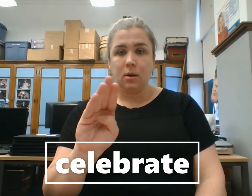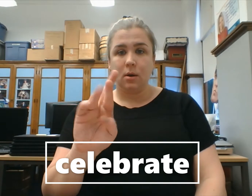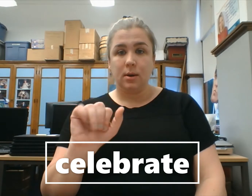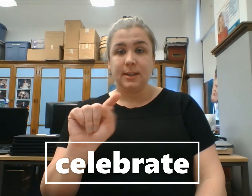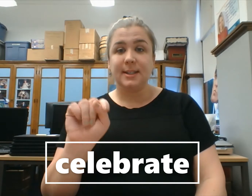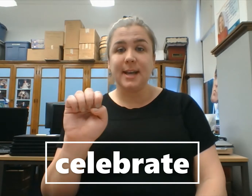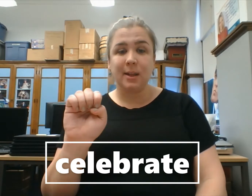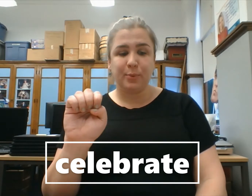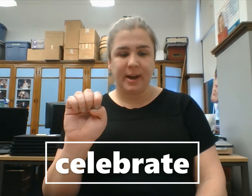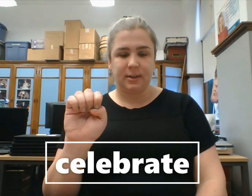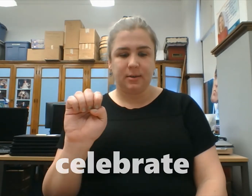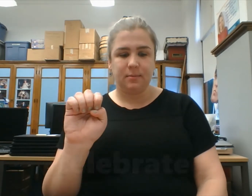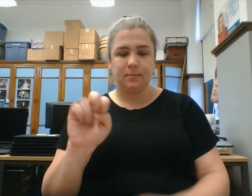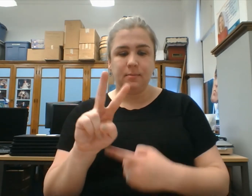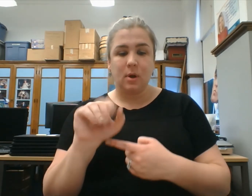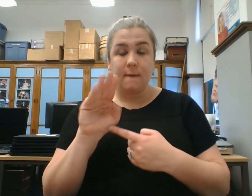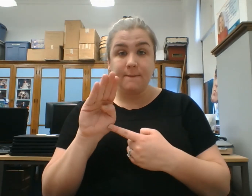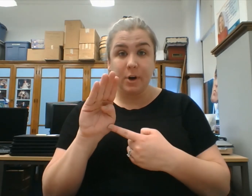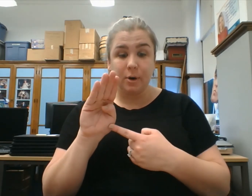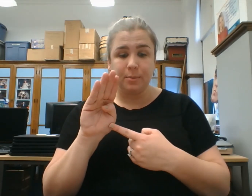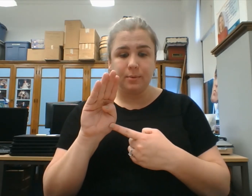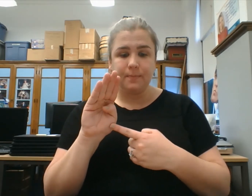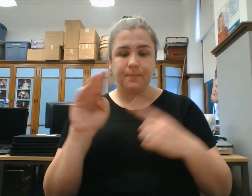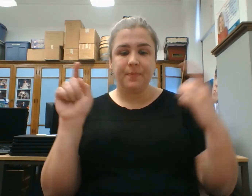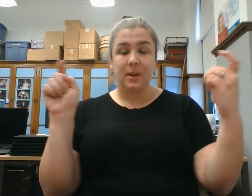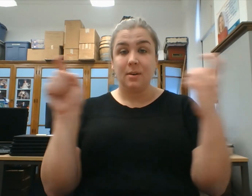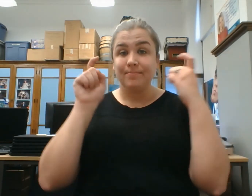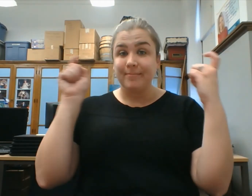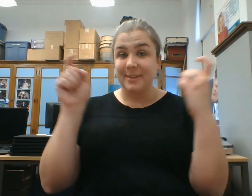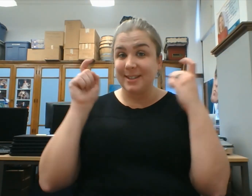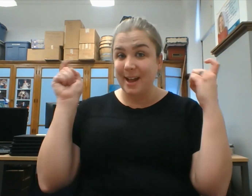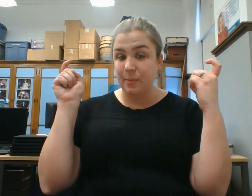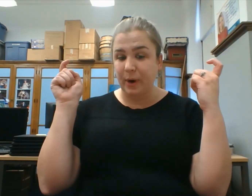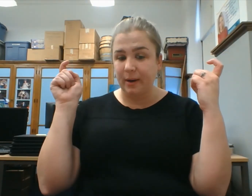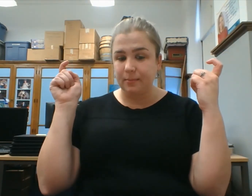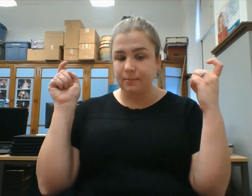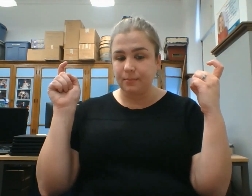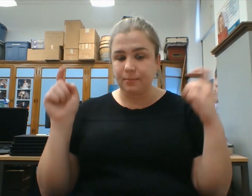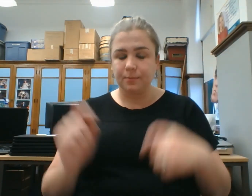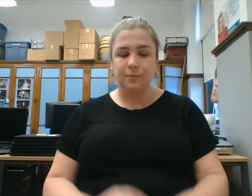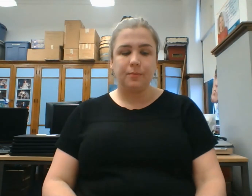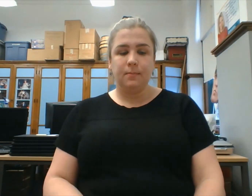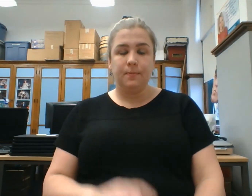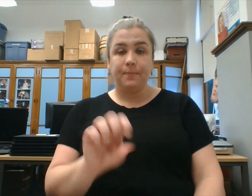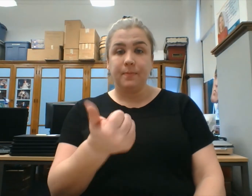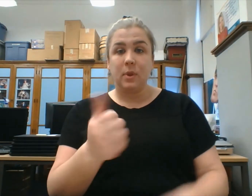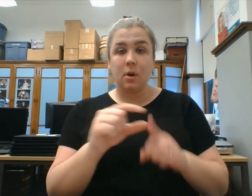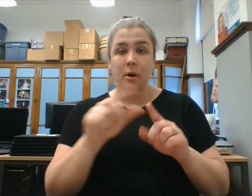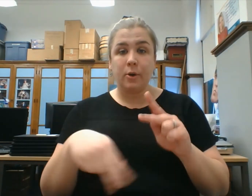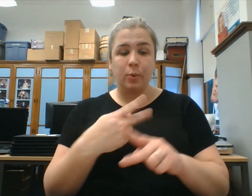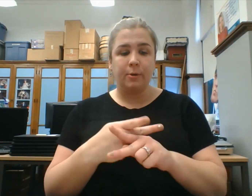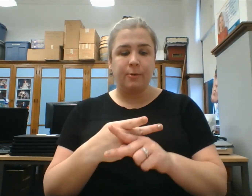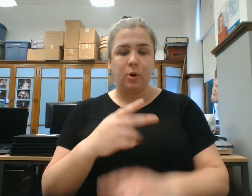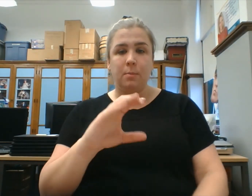Celebrate. Herb. Celebrate. Herb. word form.